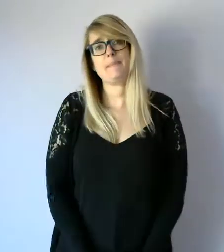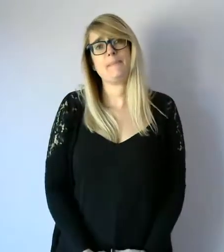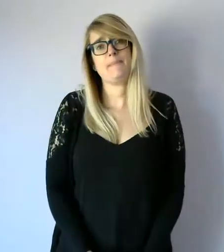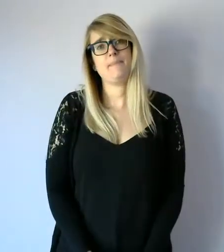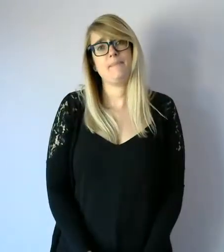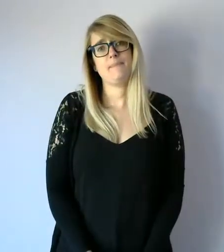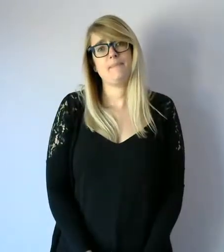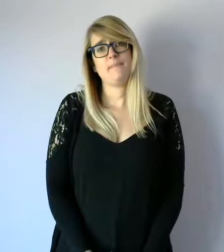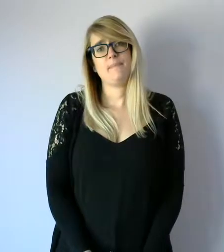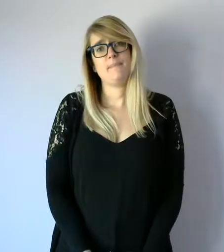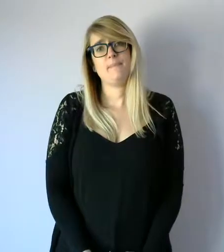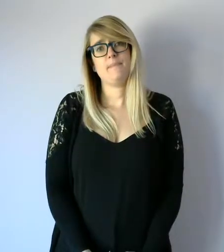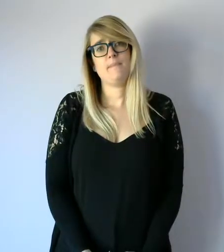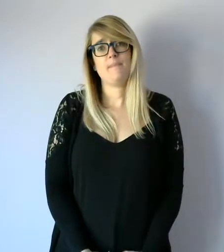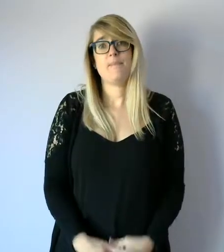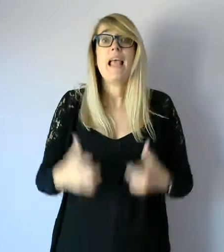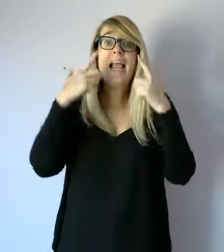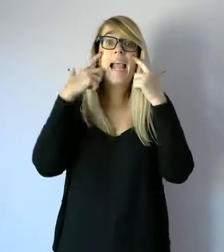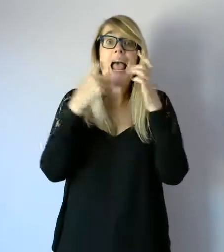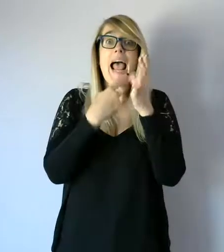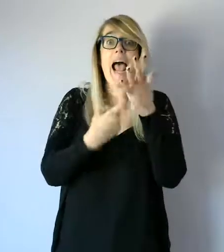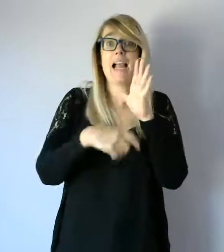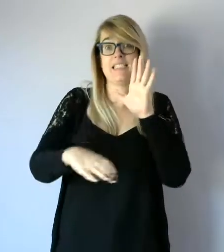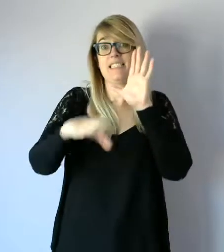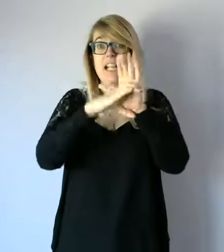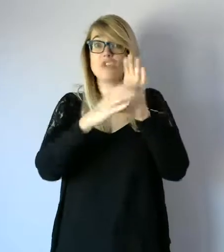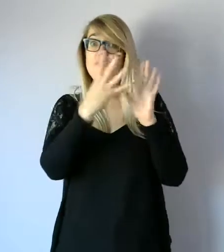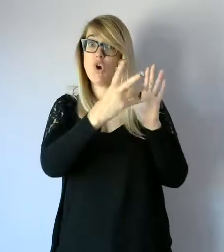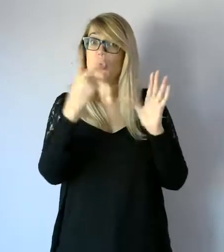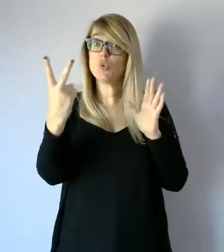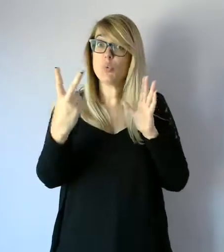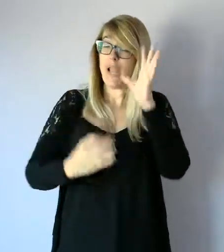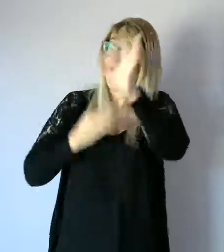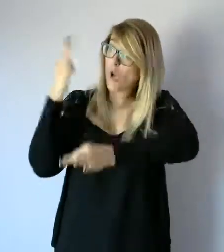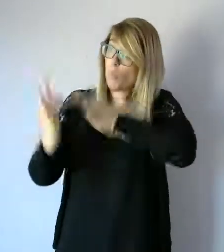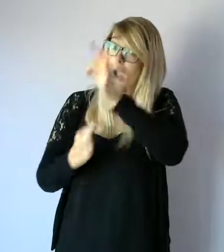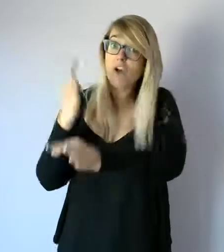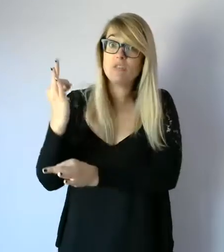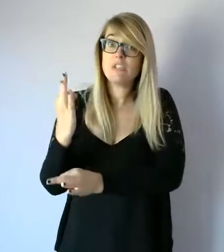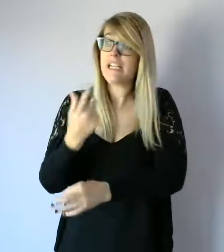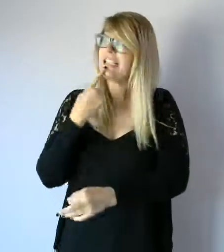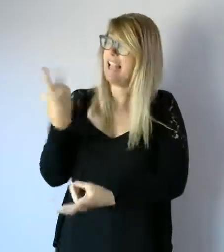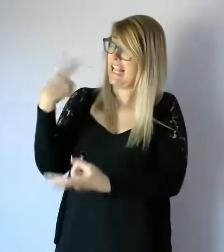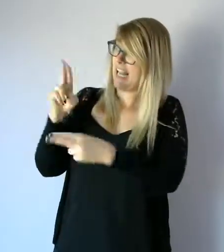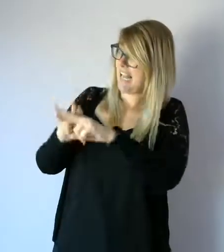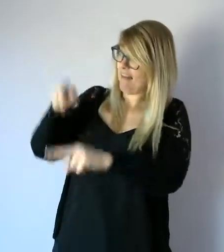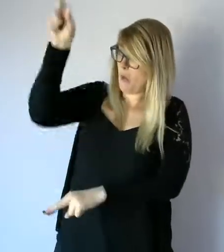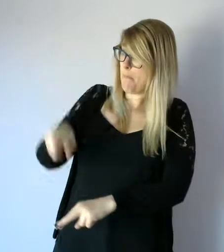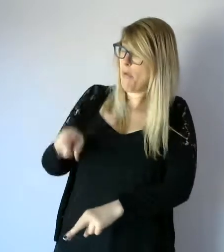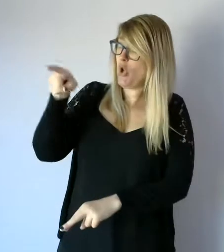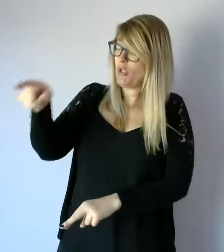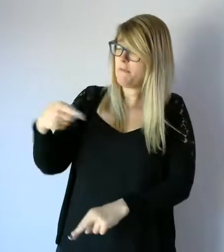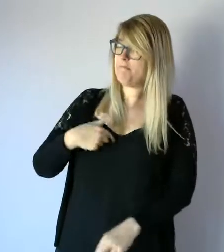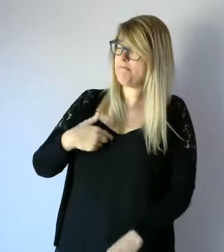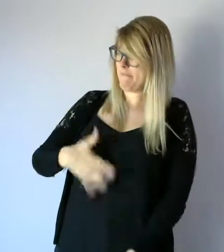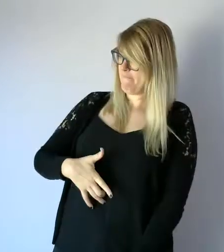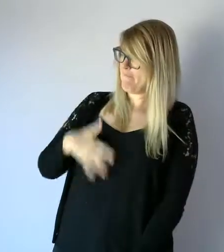The Care Act, Section 42, Inquiry says that the local authority must